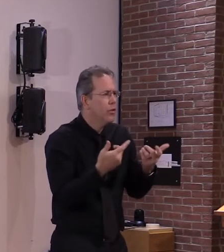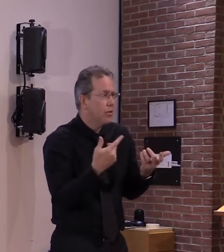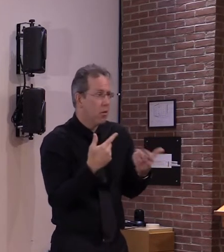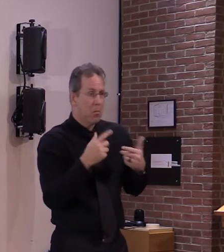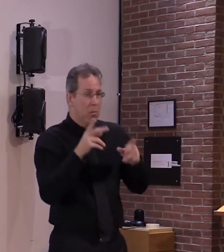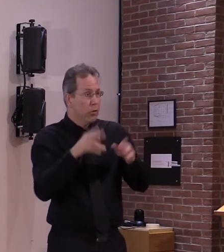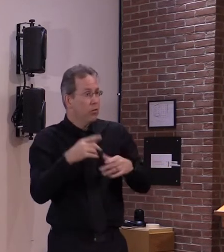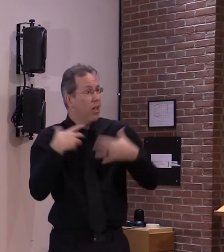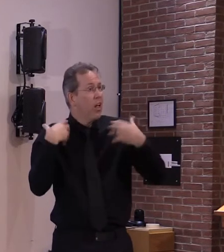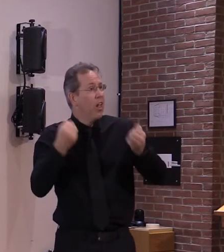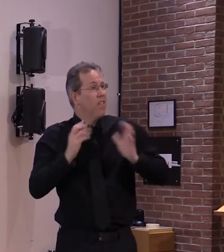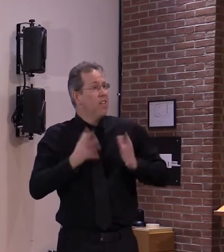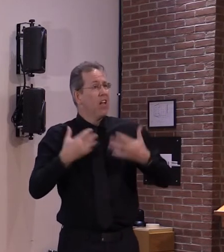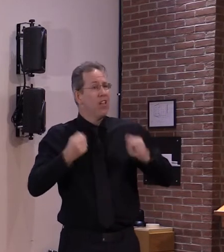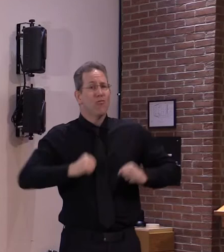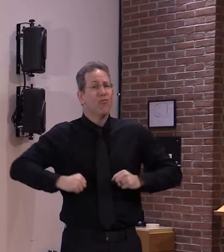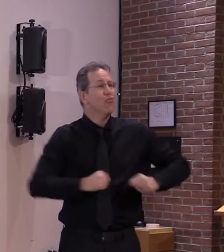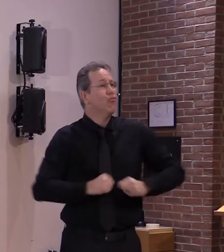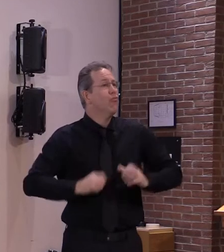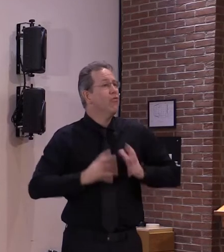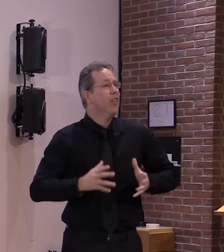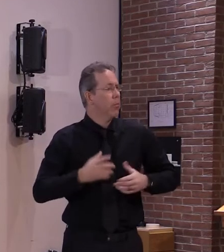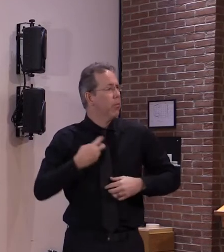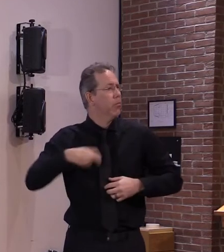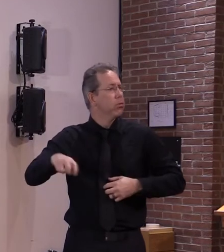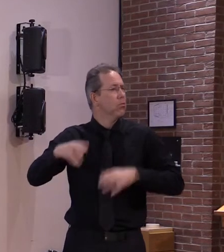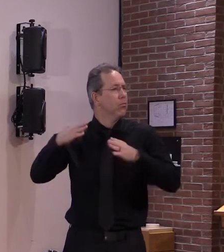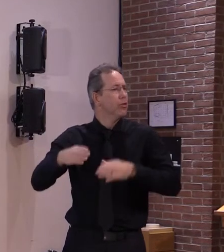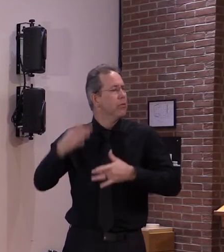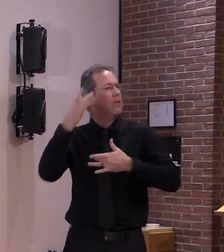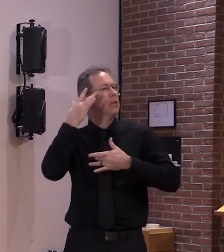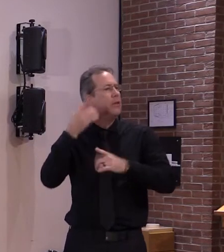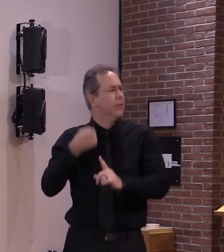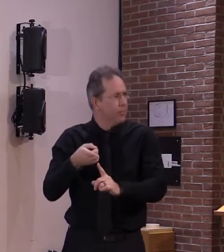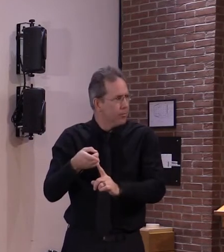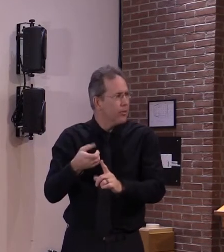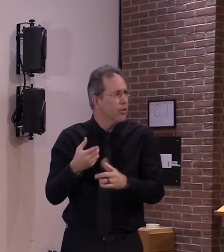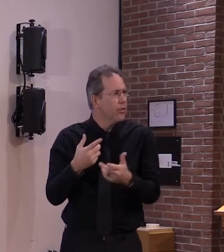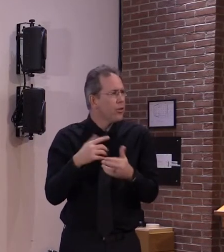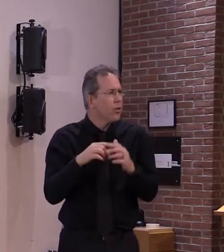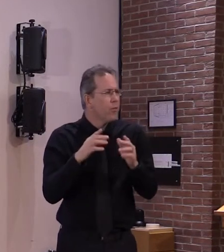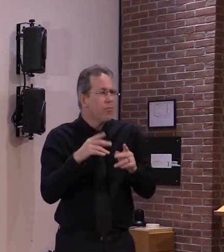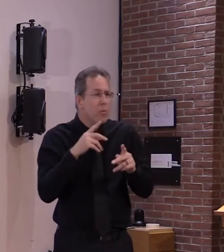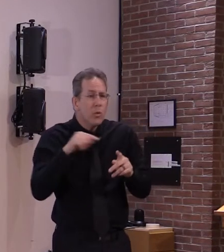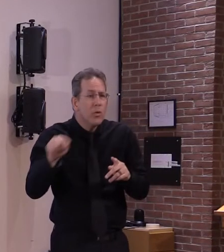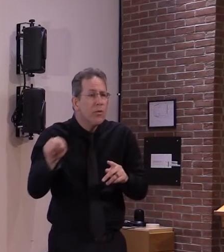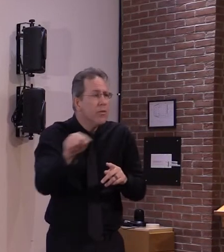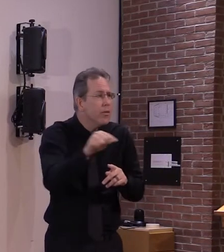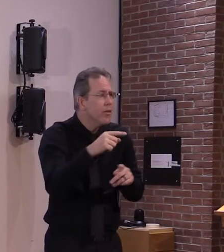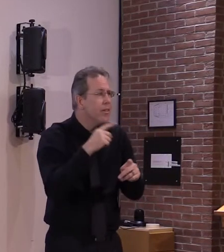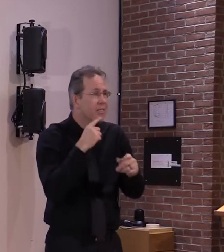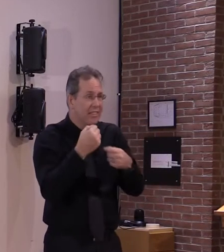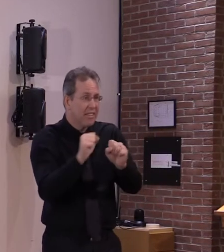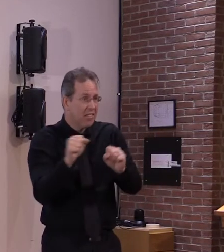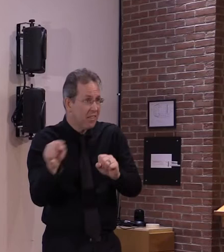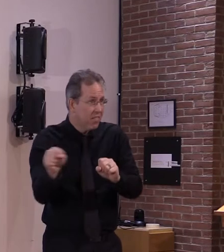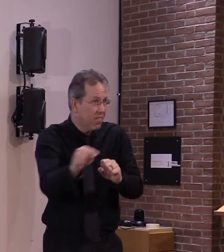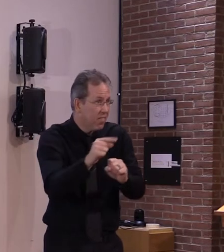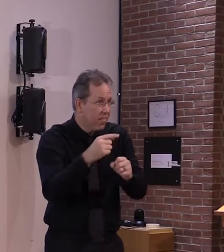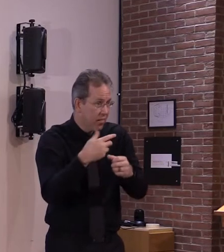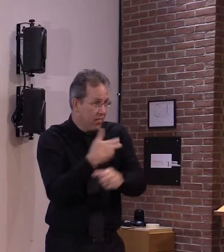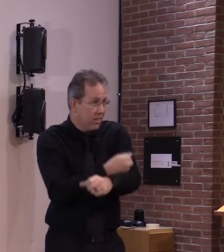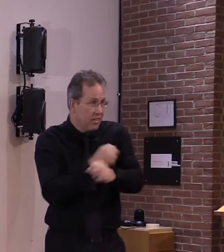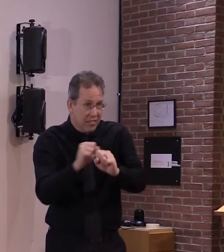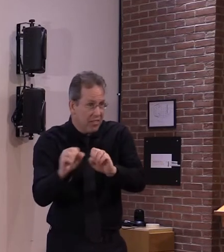in in people in their nose in their mucous membranes uh to really get a sense for how likely or